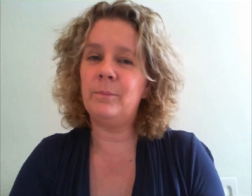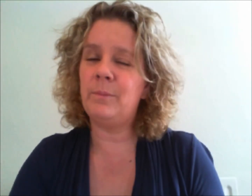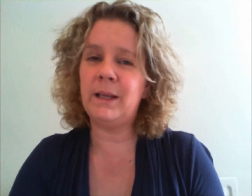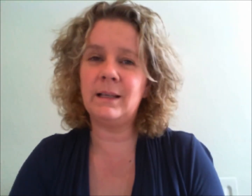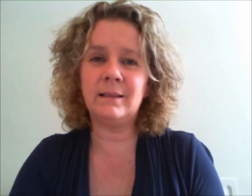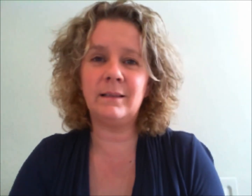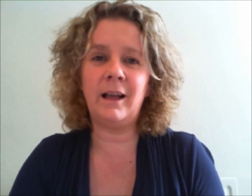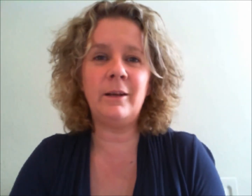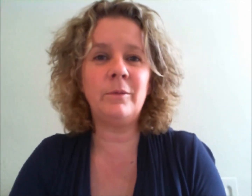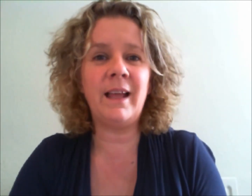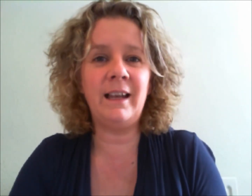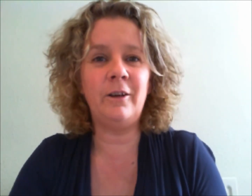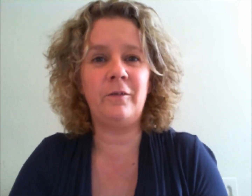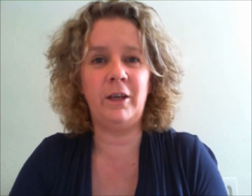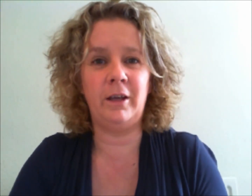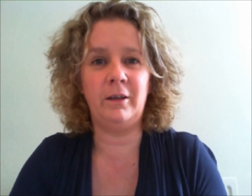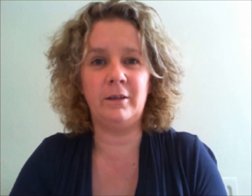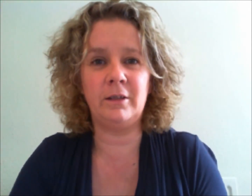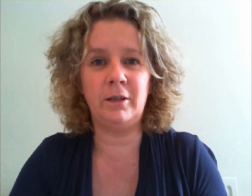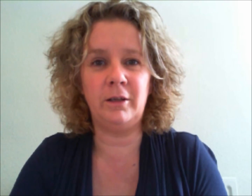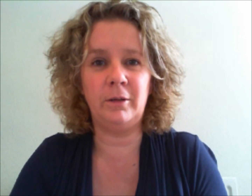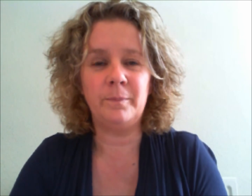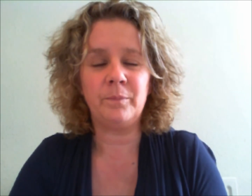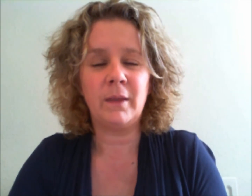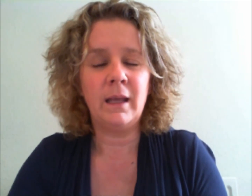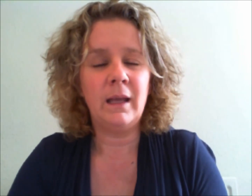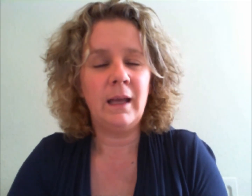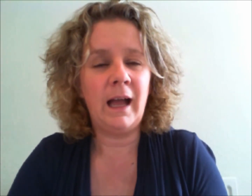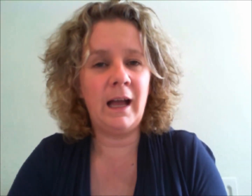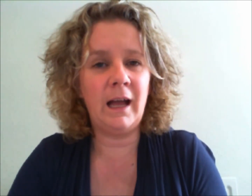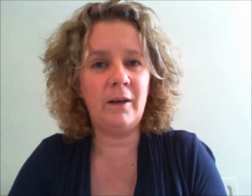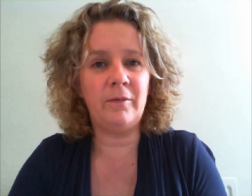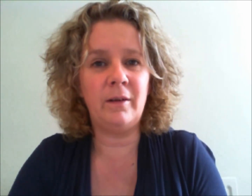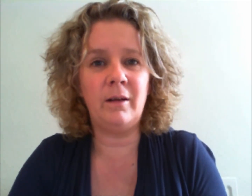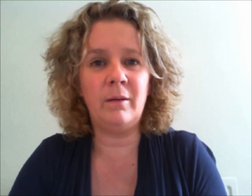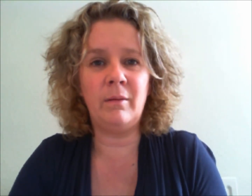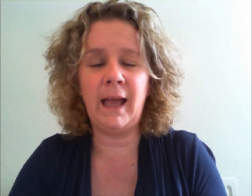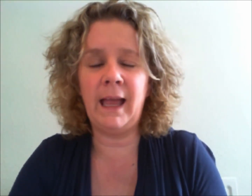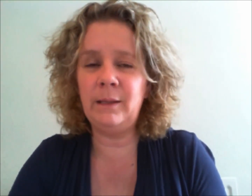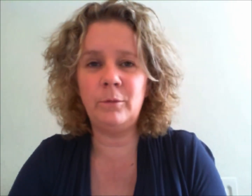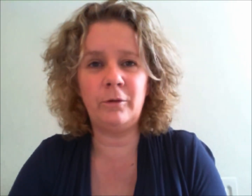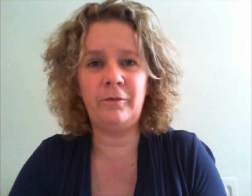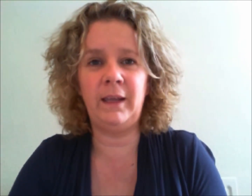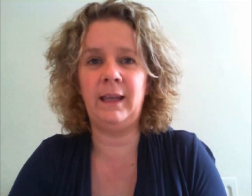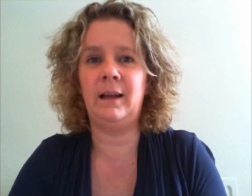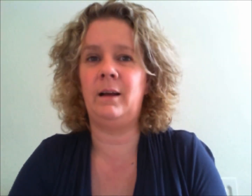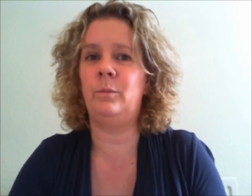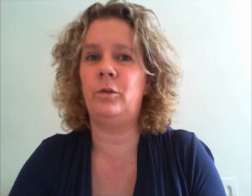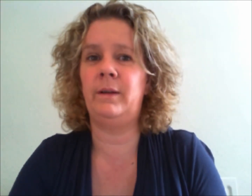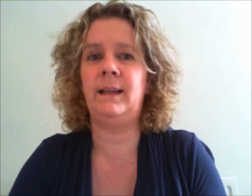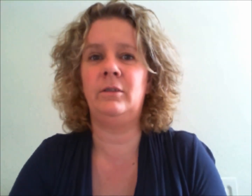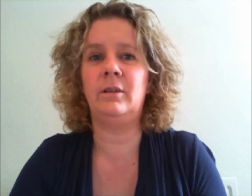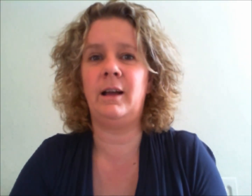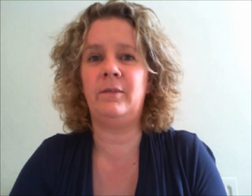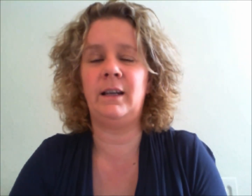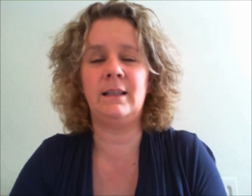because I don't want any of you to have any more fear and worry in your life than is